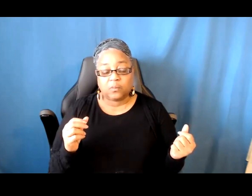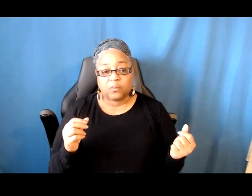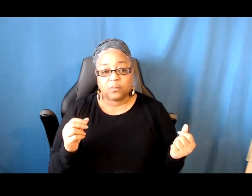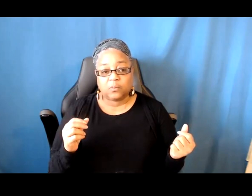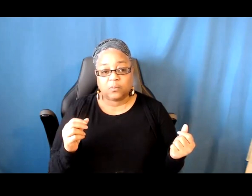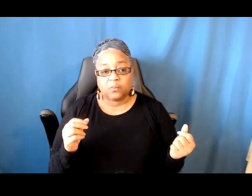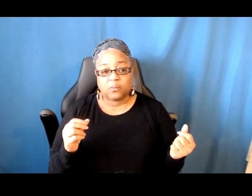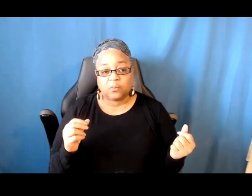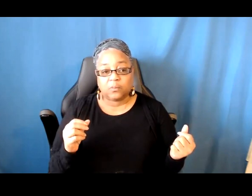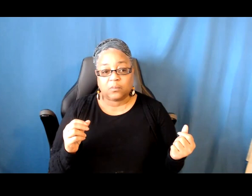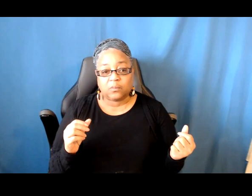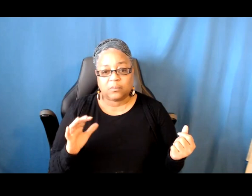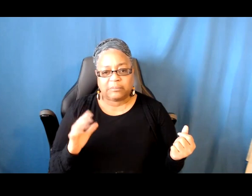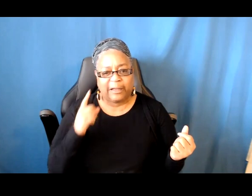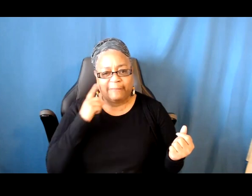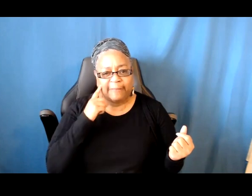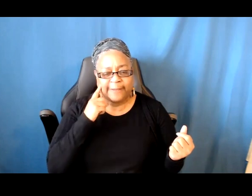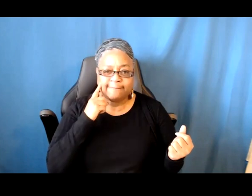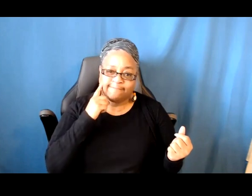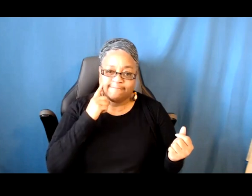I think, let's see.